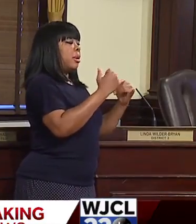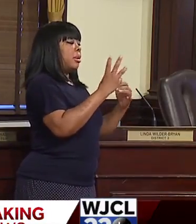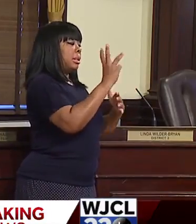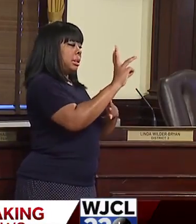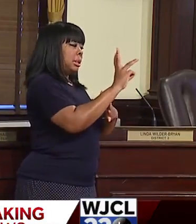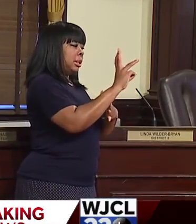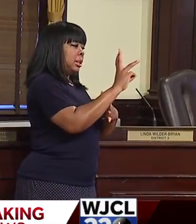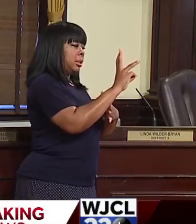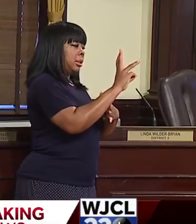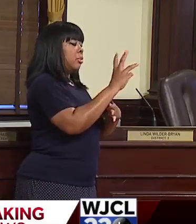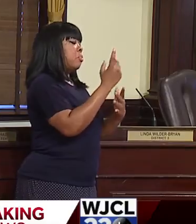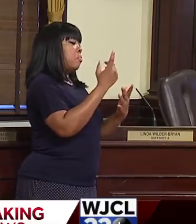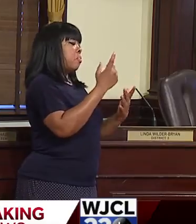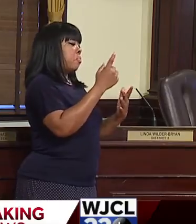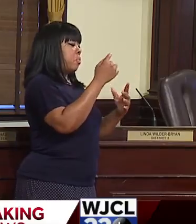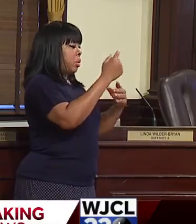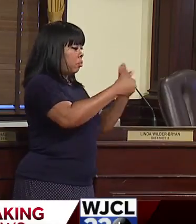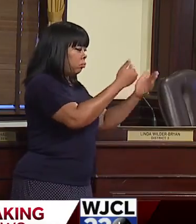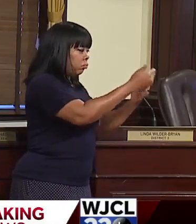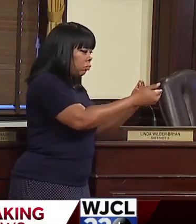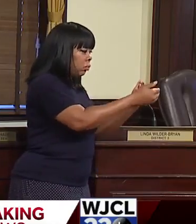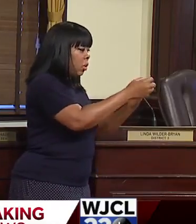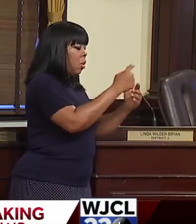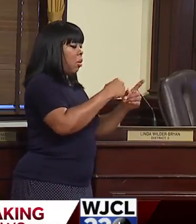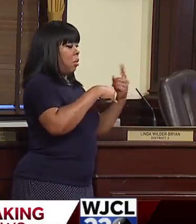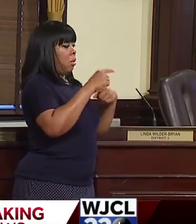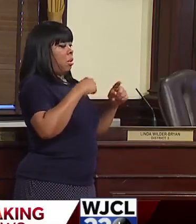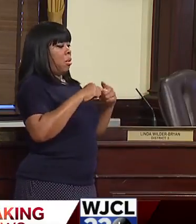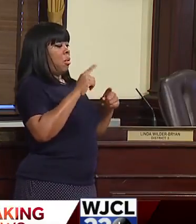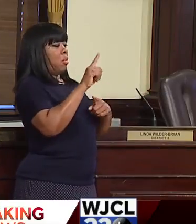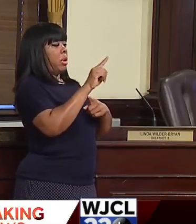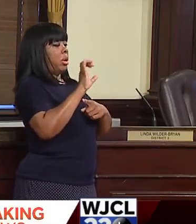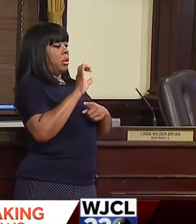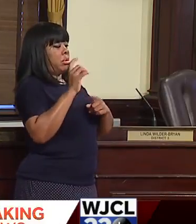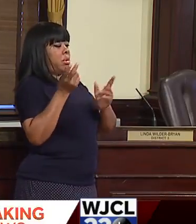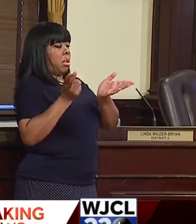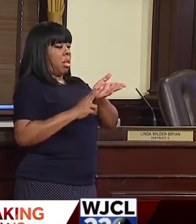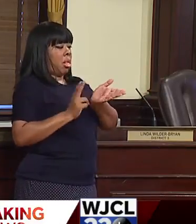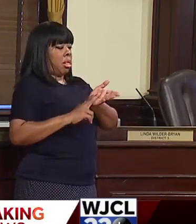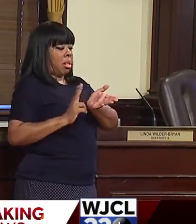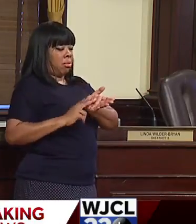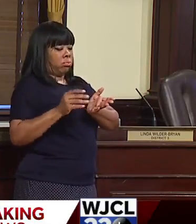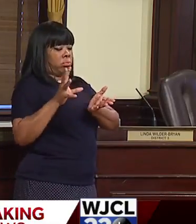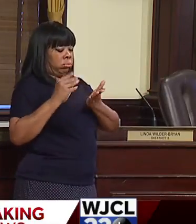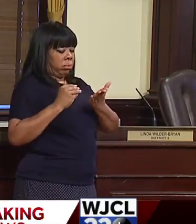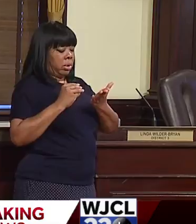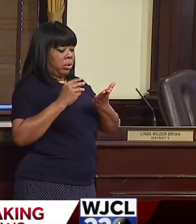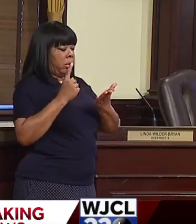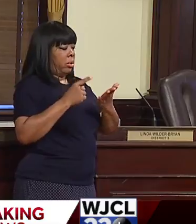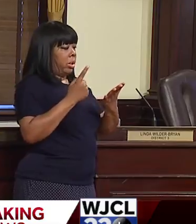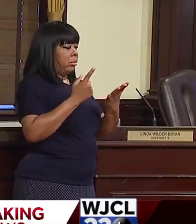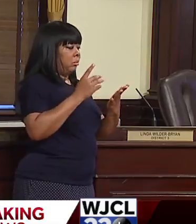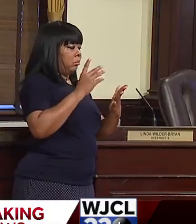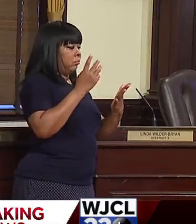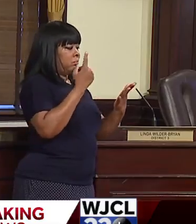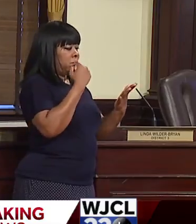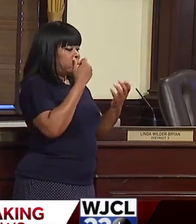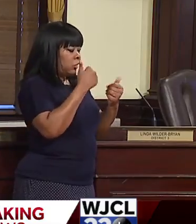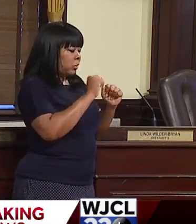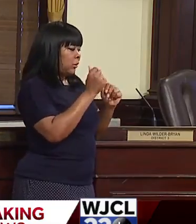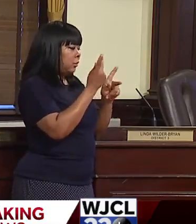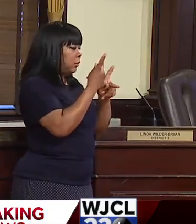six. We could choose to go back to the over 100 applications to receive. So right now. This is still a very, very fluid